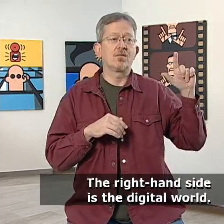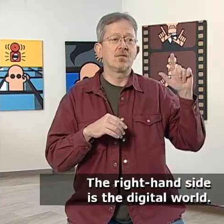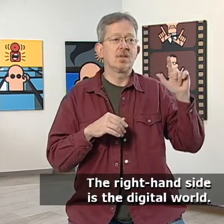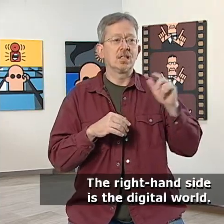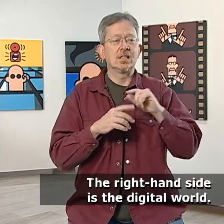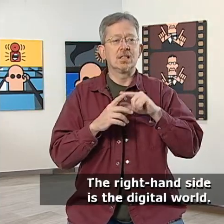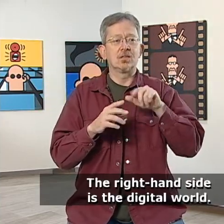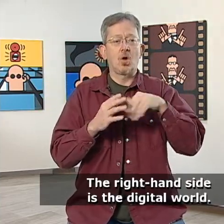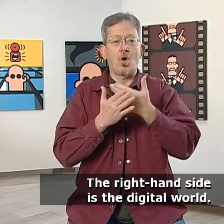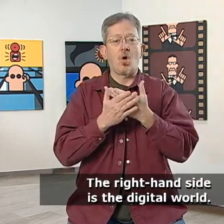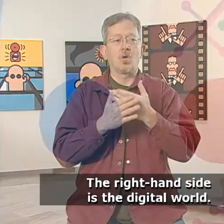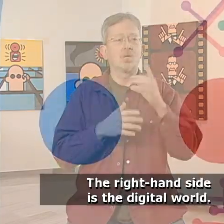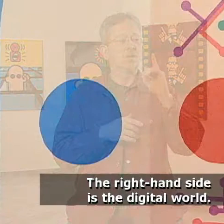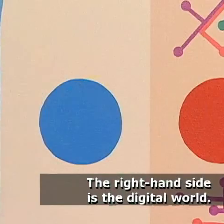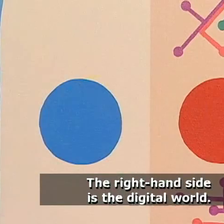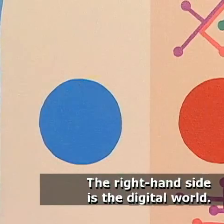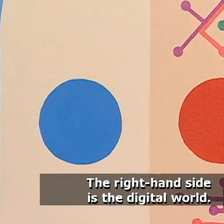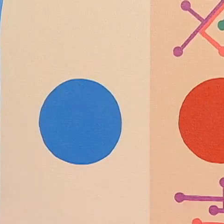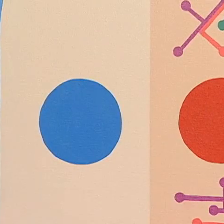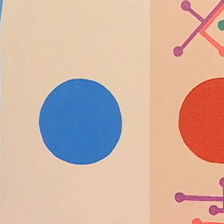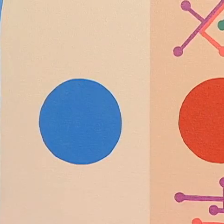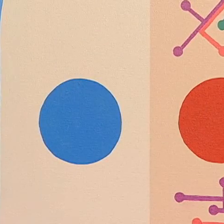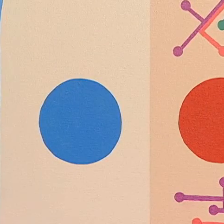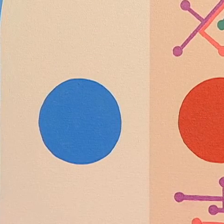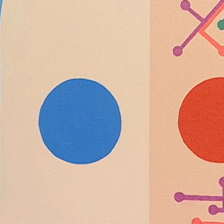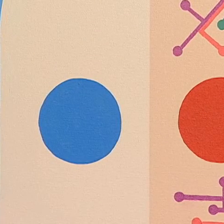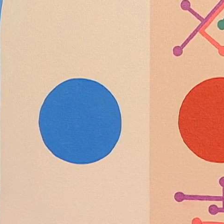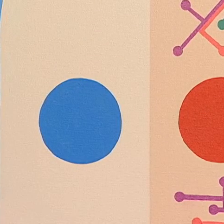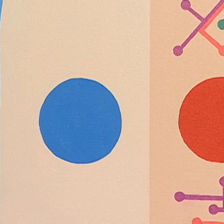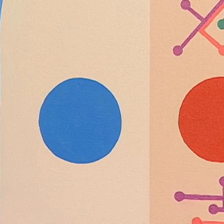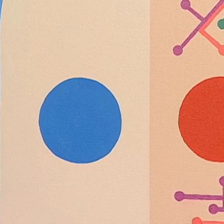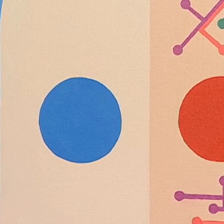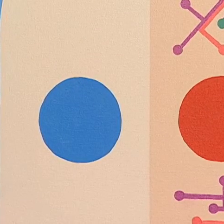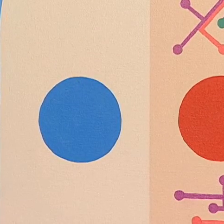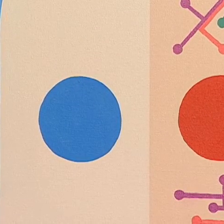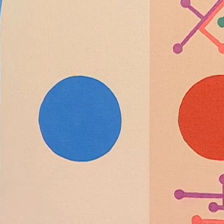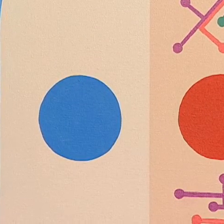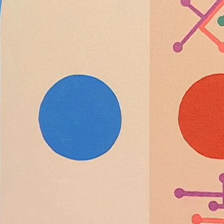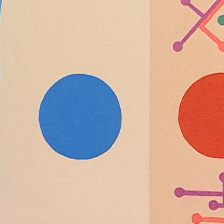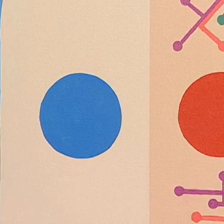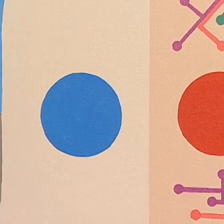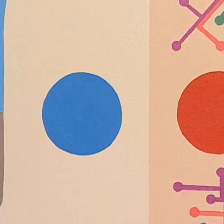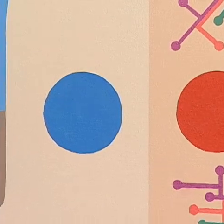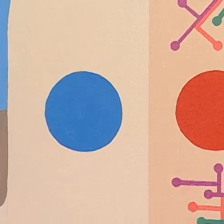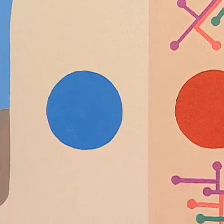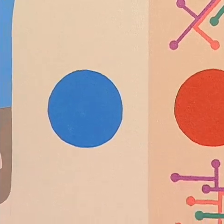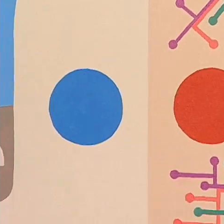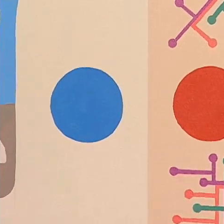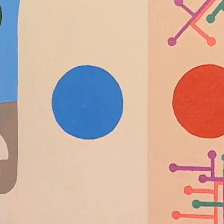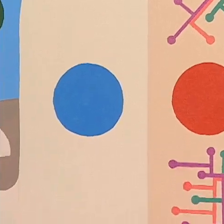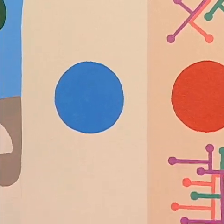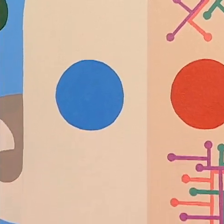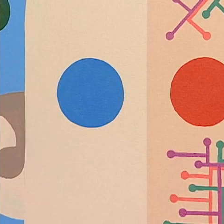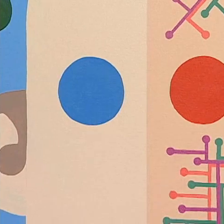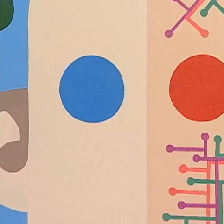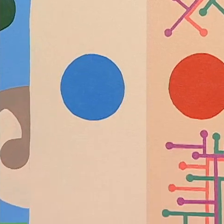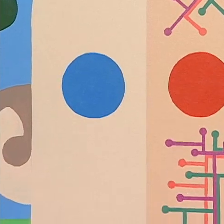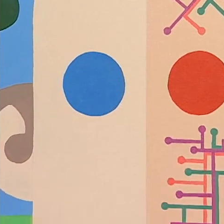right-hand side is the digital world. The digital is the digital The is world. The digital